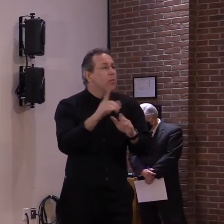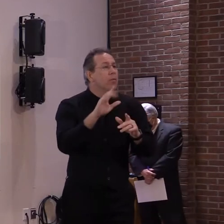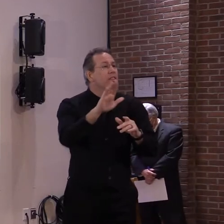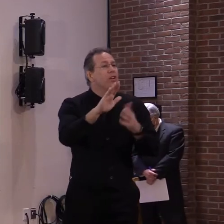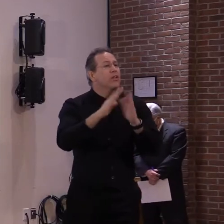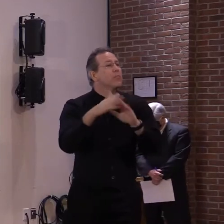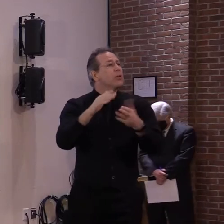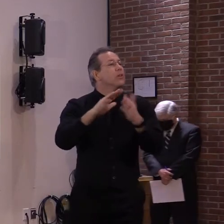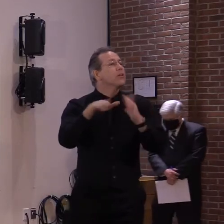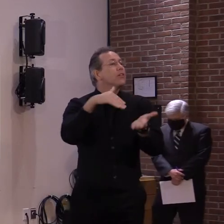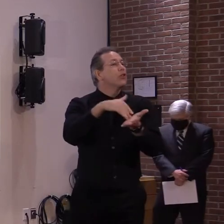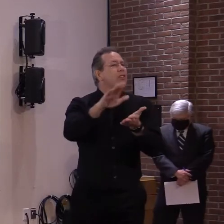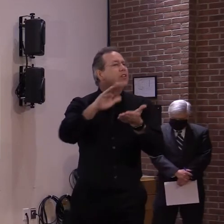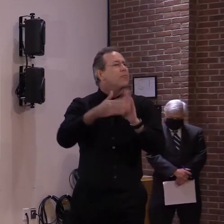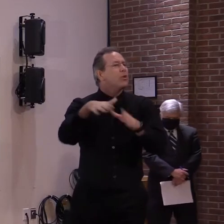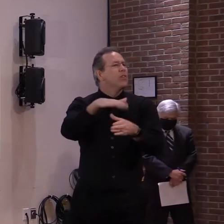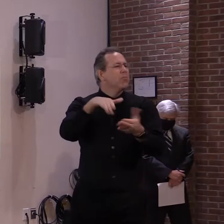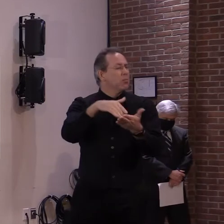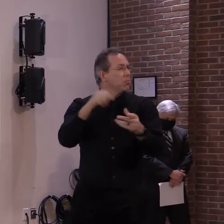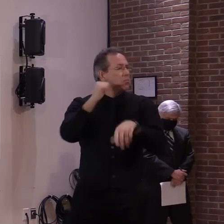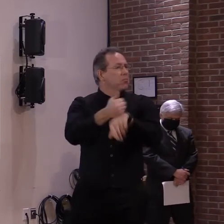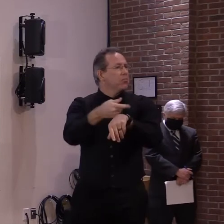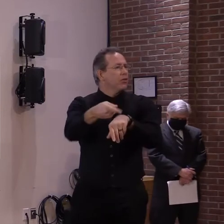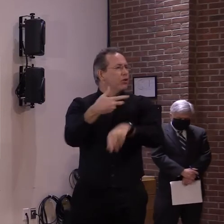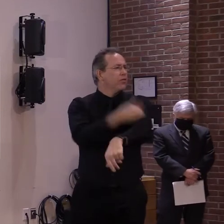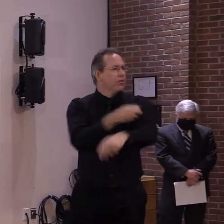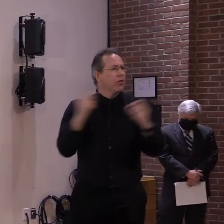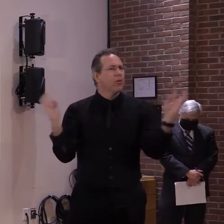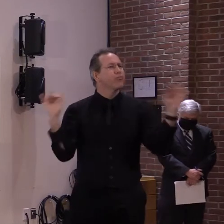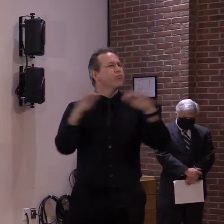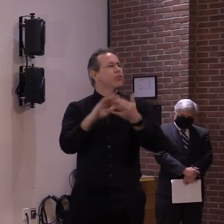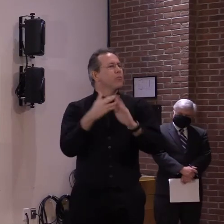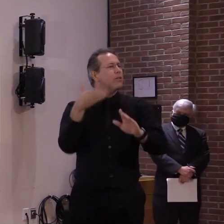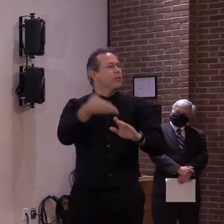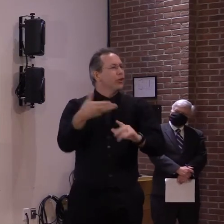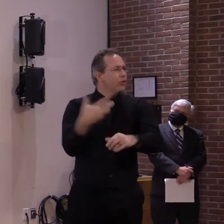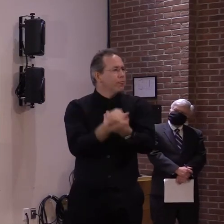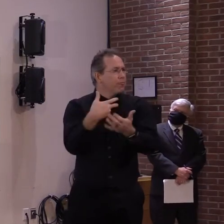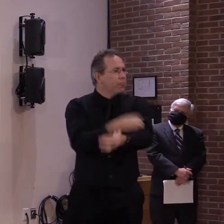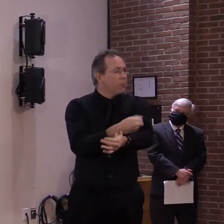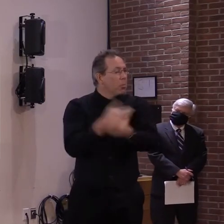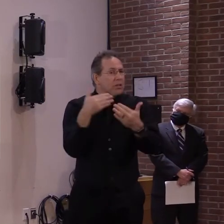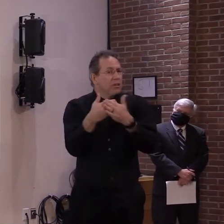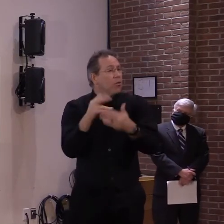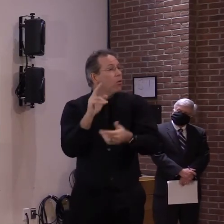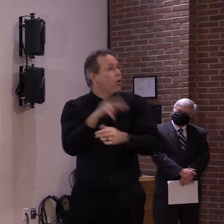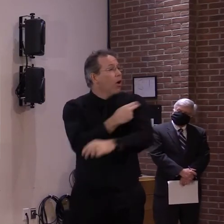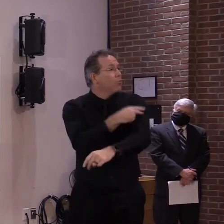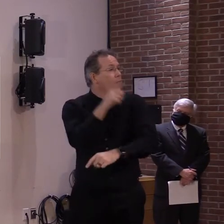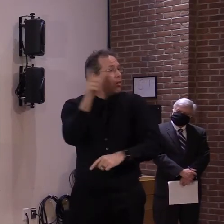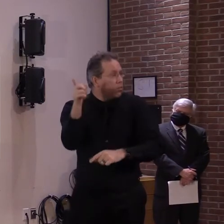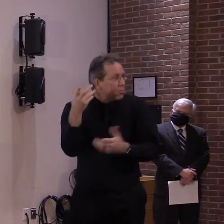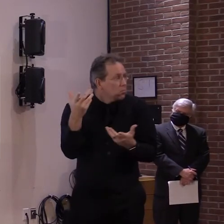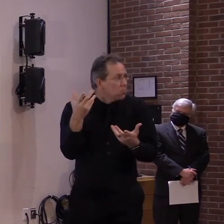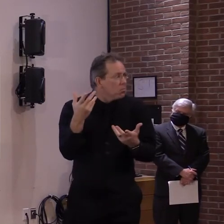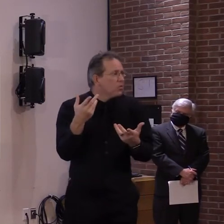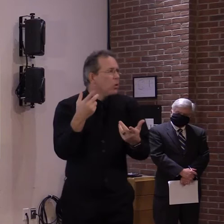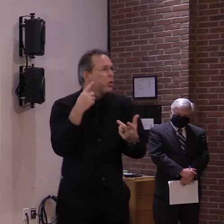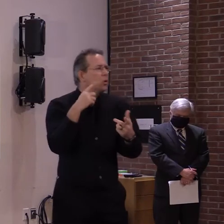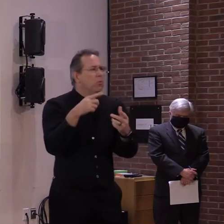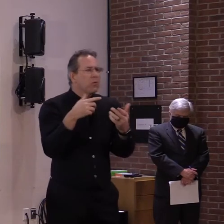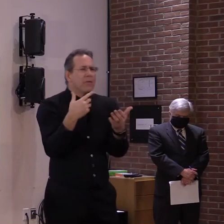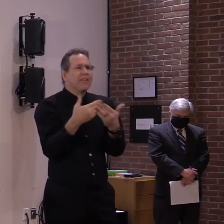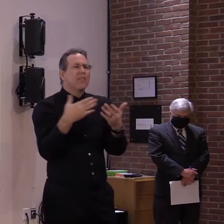as opposed to having to go to a more central facility, making sure that that community has that opportunity